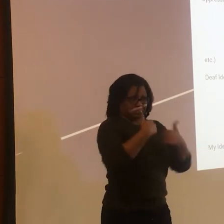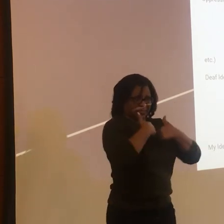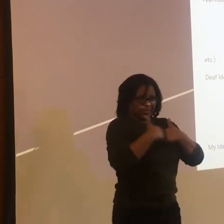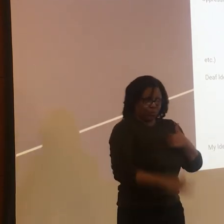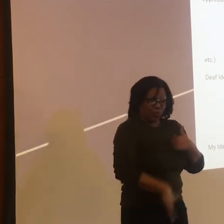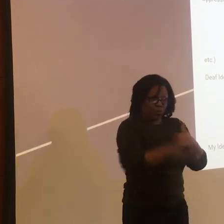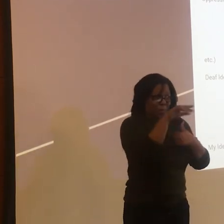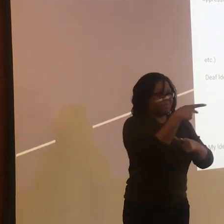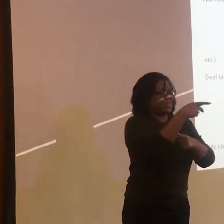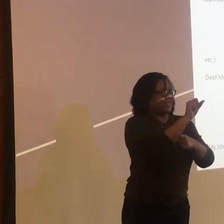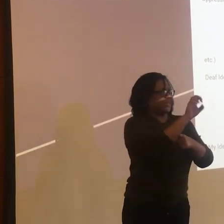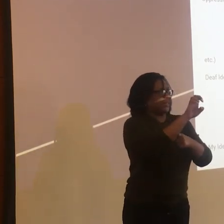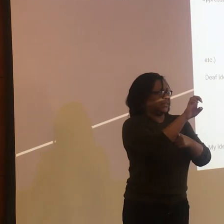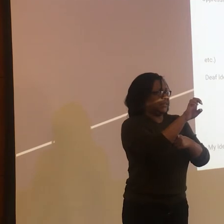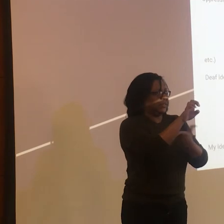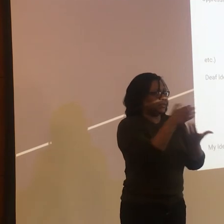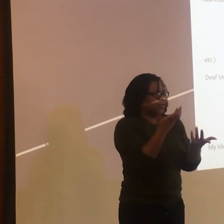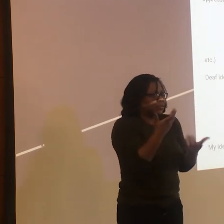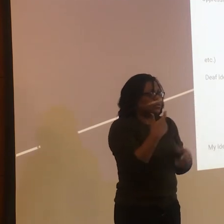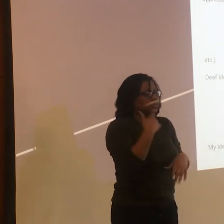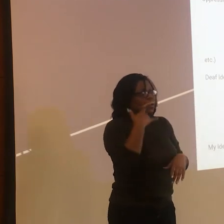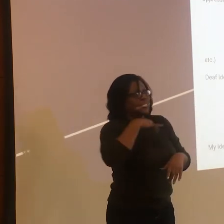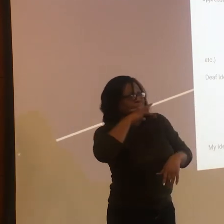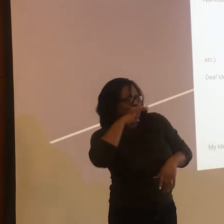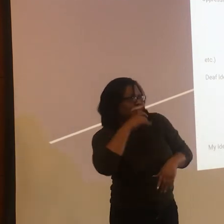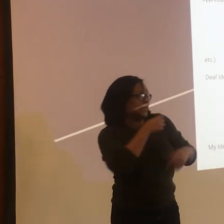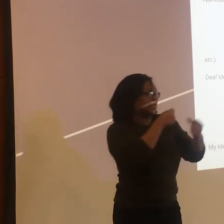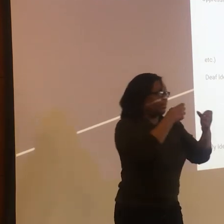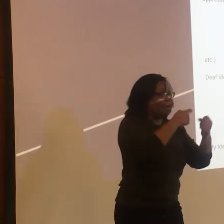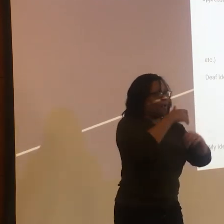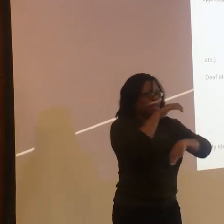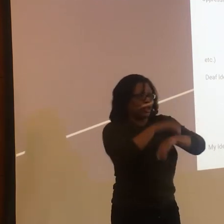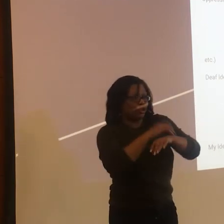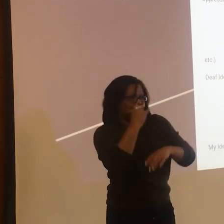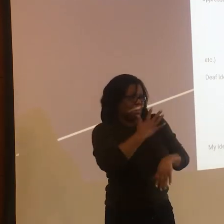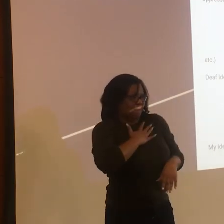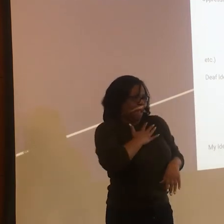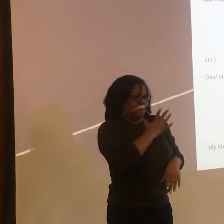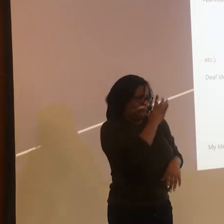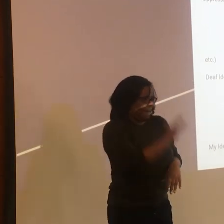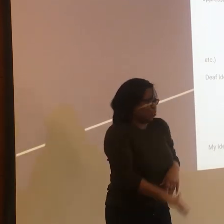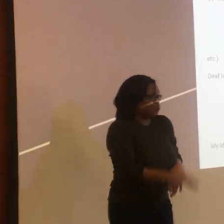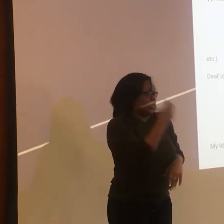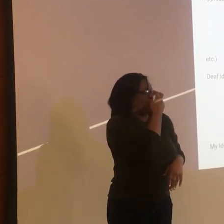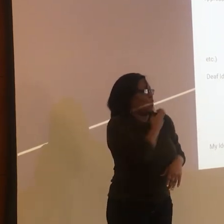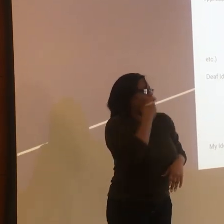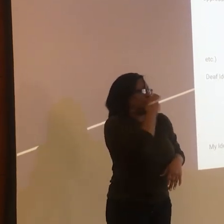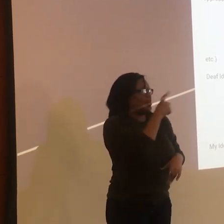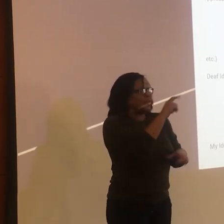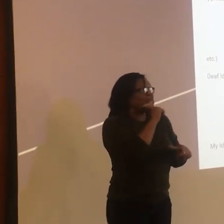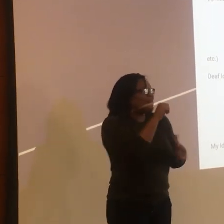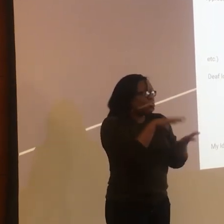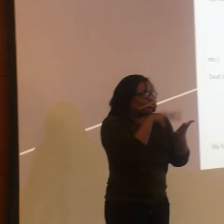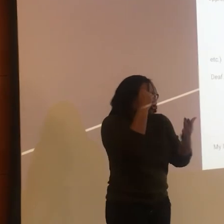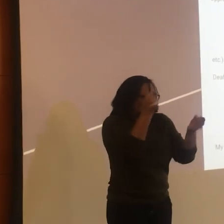So it's important to realize that everyone comes from a different background. I lean more towards PSE. My mom